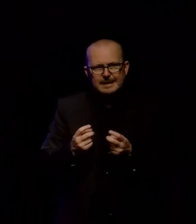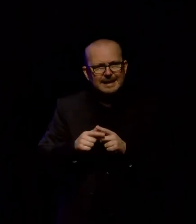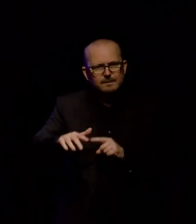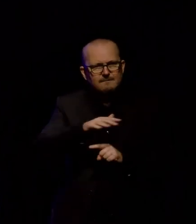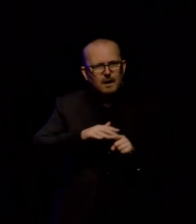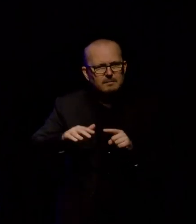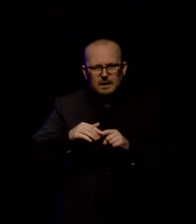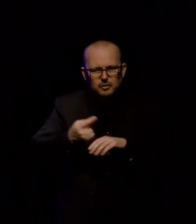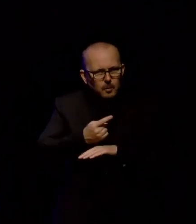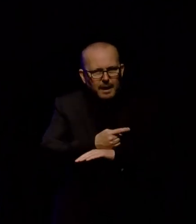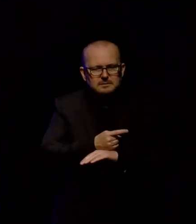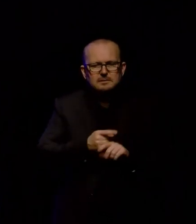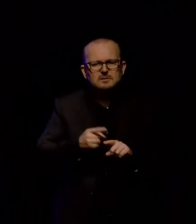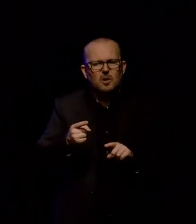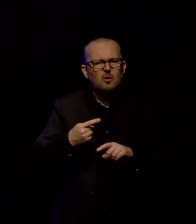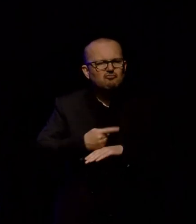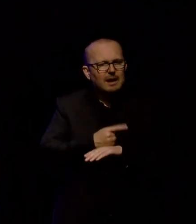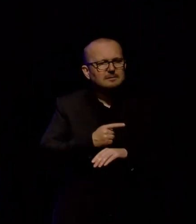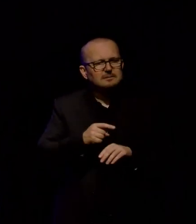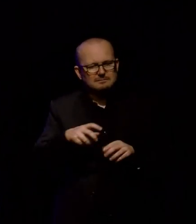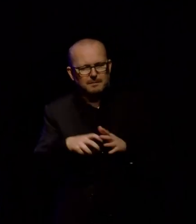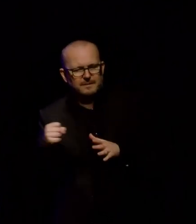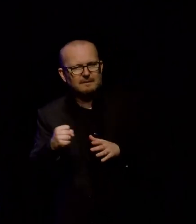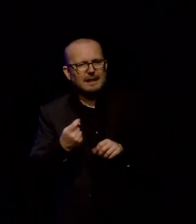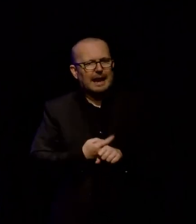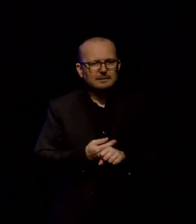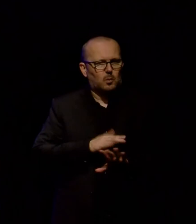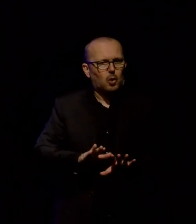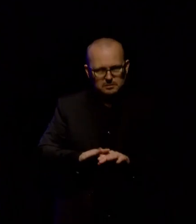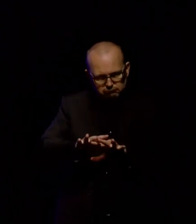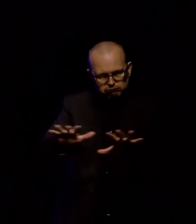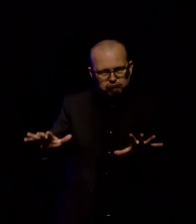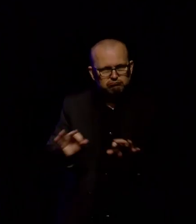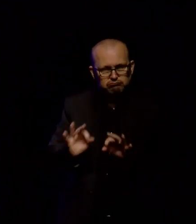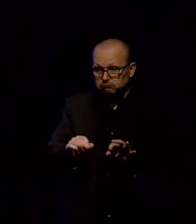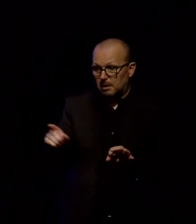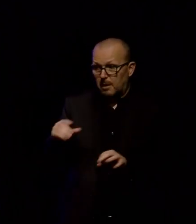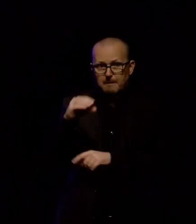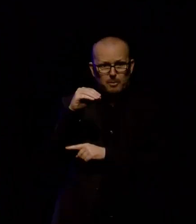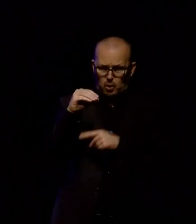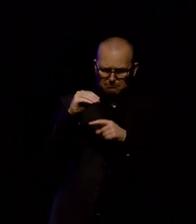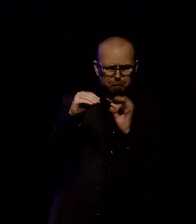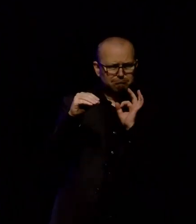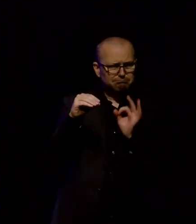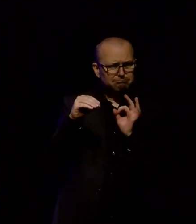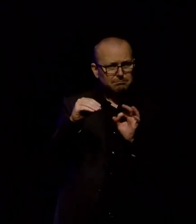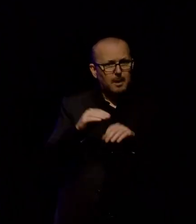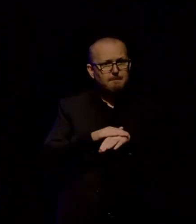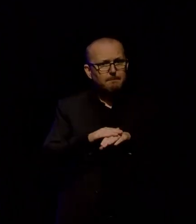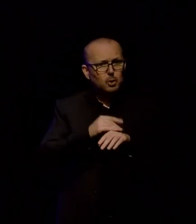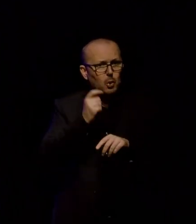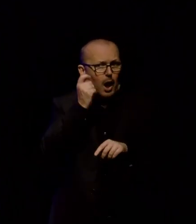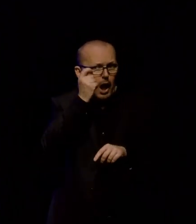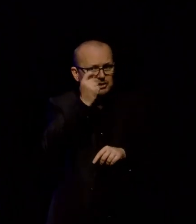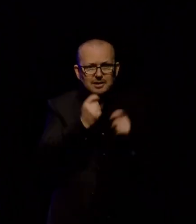environment, so rats and stoats and other nasties don't rob your nest. These birds were incredibly lifelike replicas, complete with blue eye shadow.